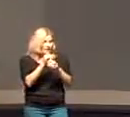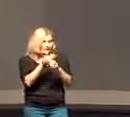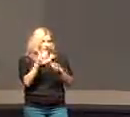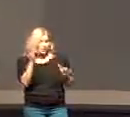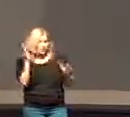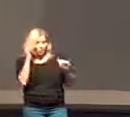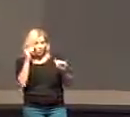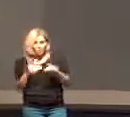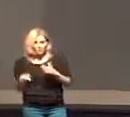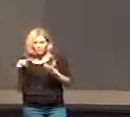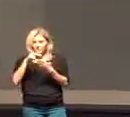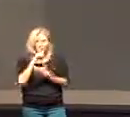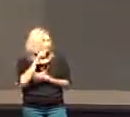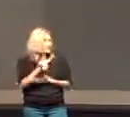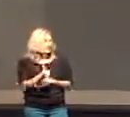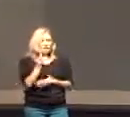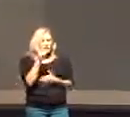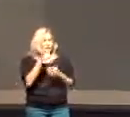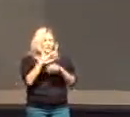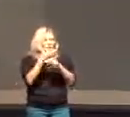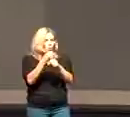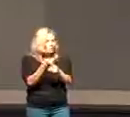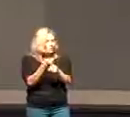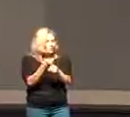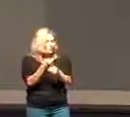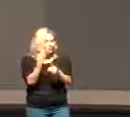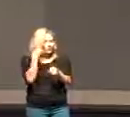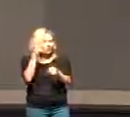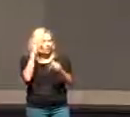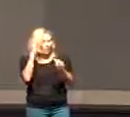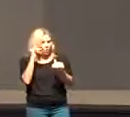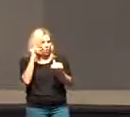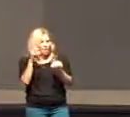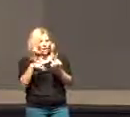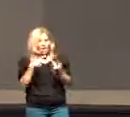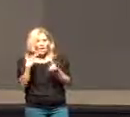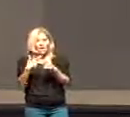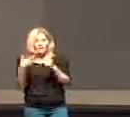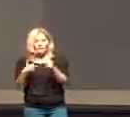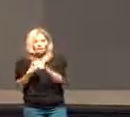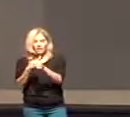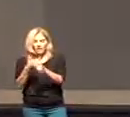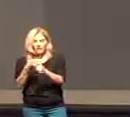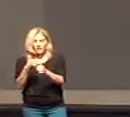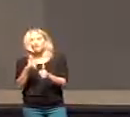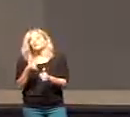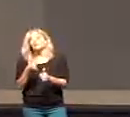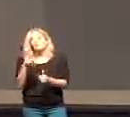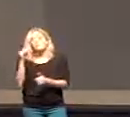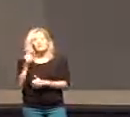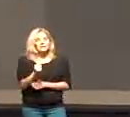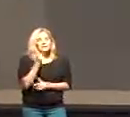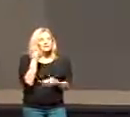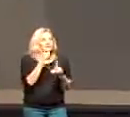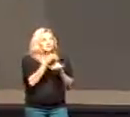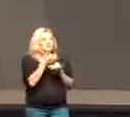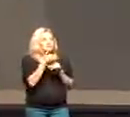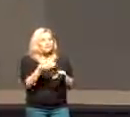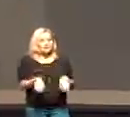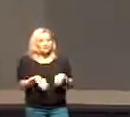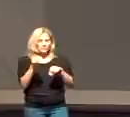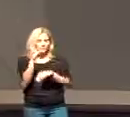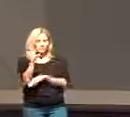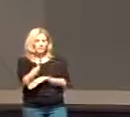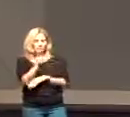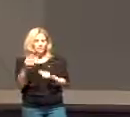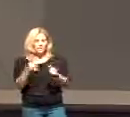to not deny it but to hold on to it as our hope and then to follow after him by denying self and taking up the